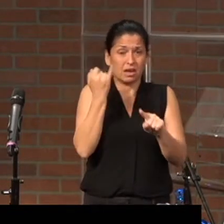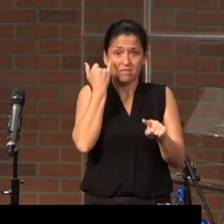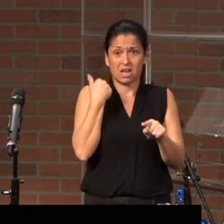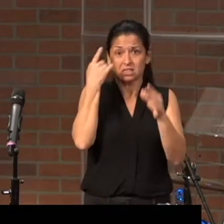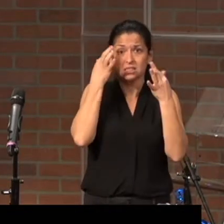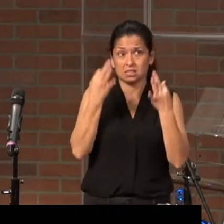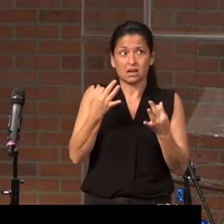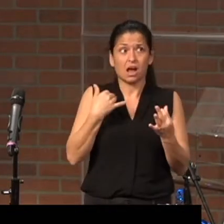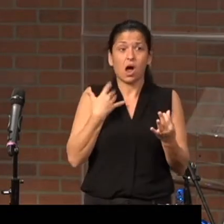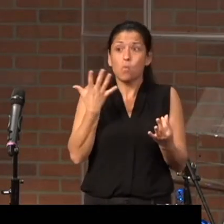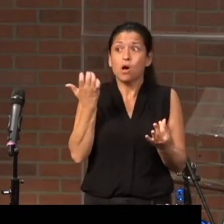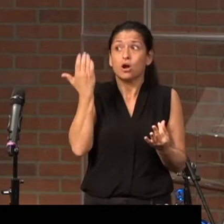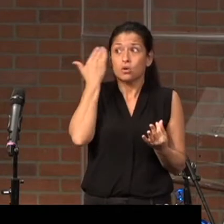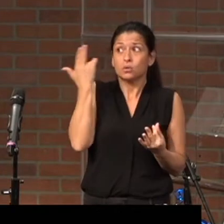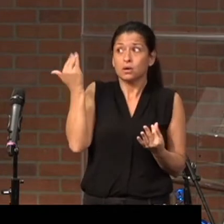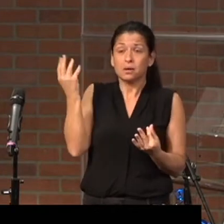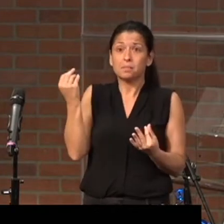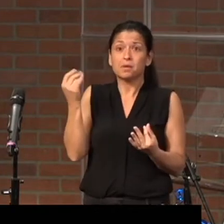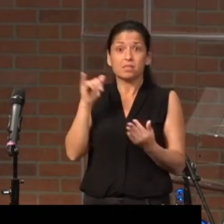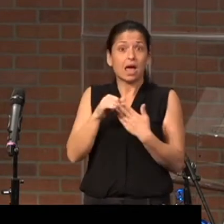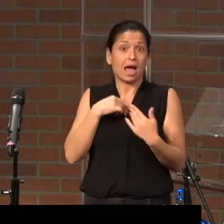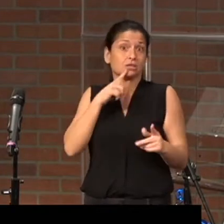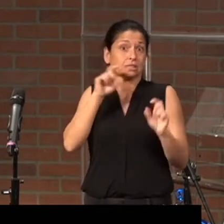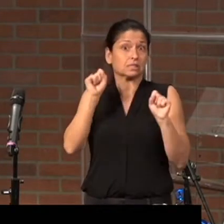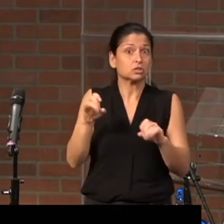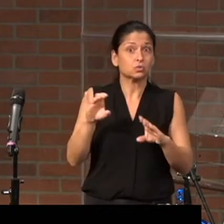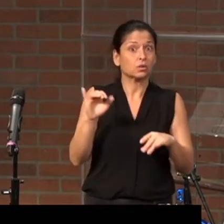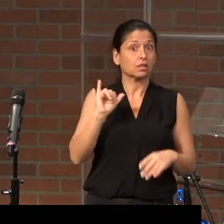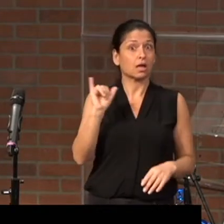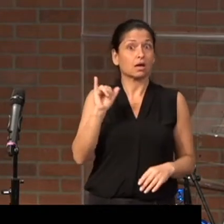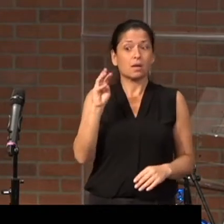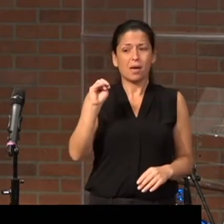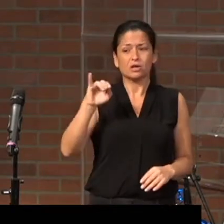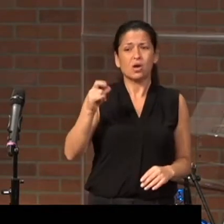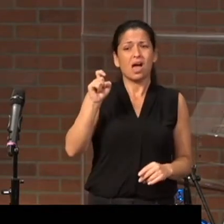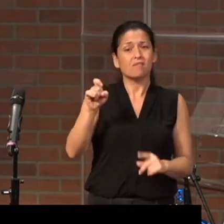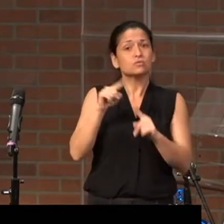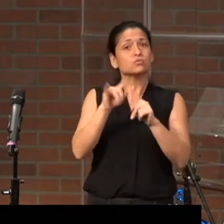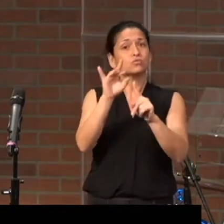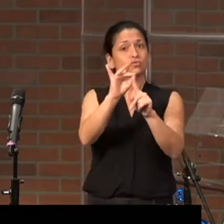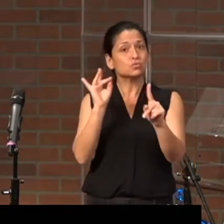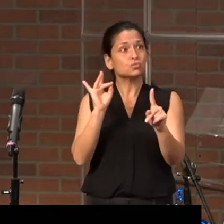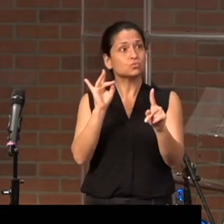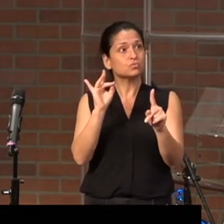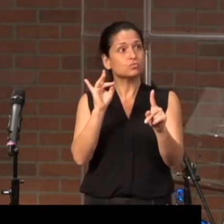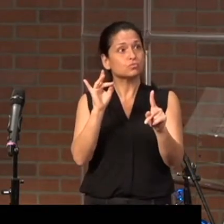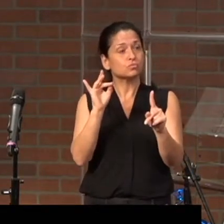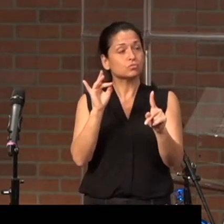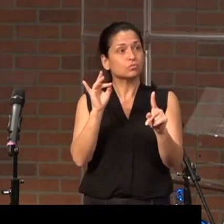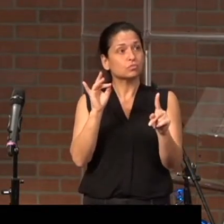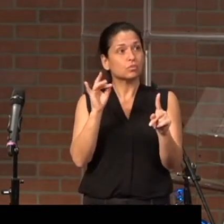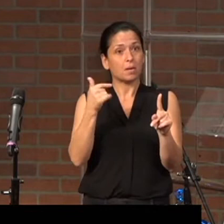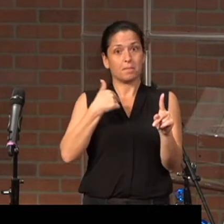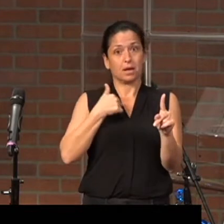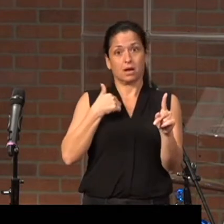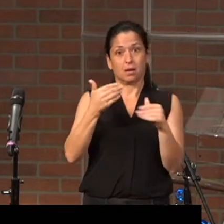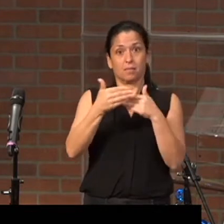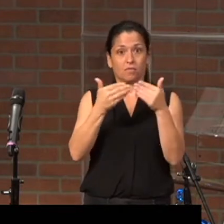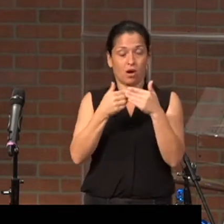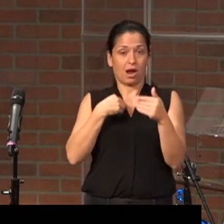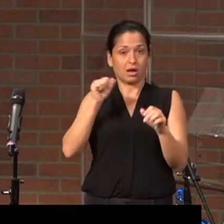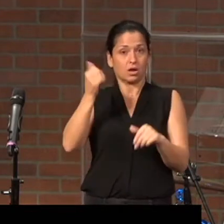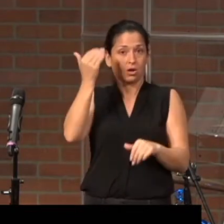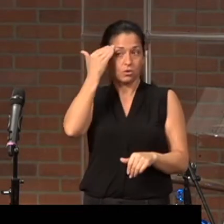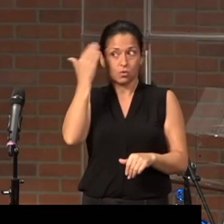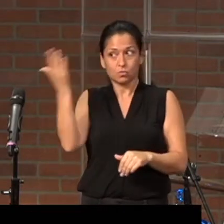I decided that I wanted to know Michael Jordan, that I could do that. Like, Michael Jordan has to choose to know me before I can know